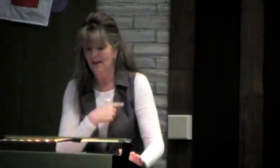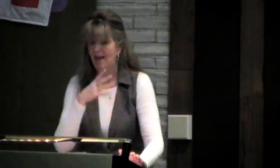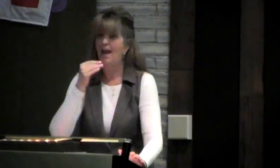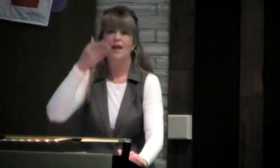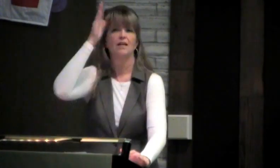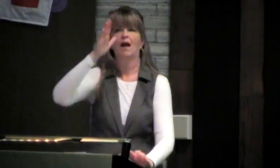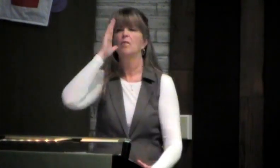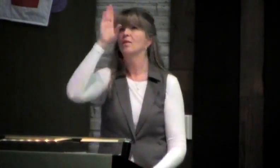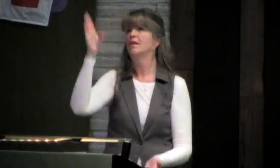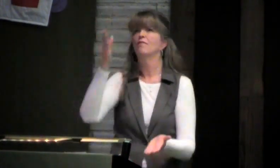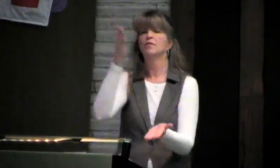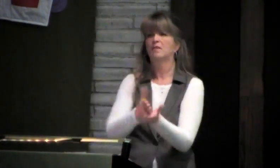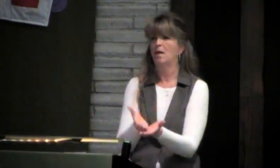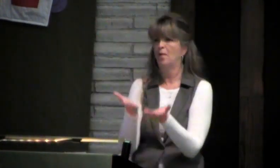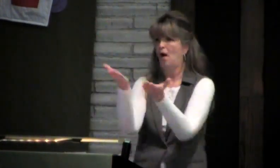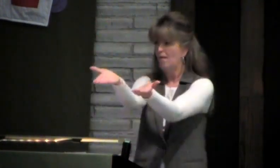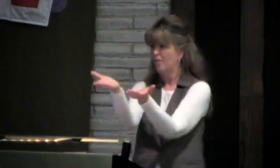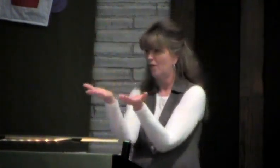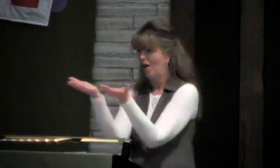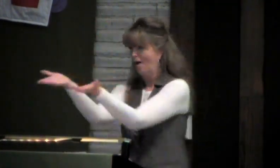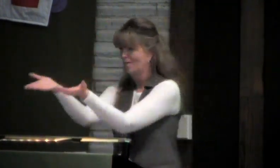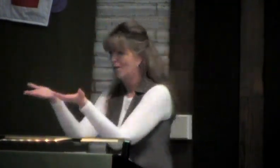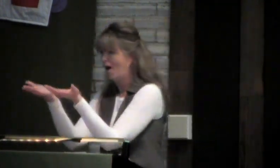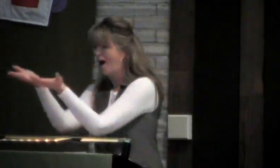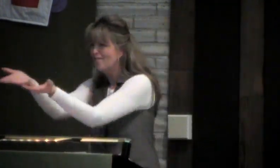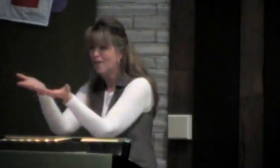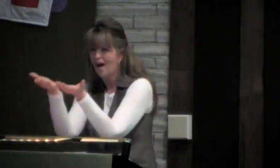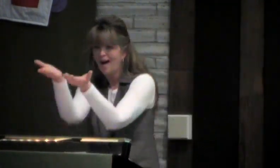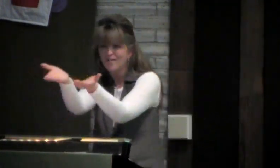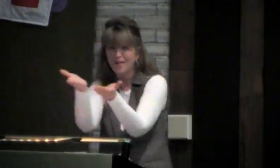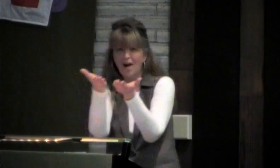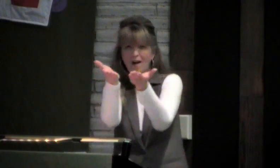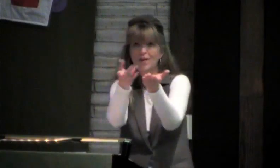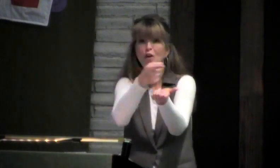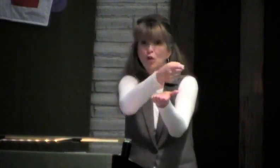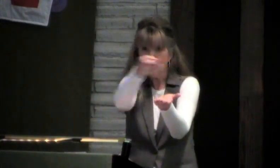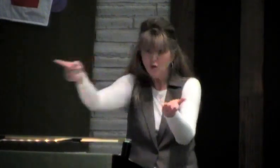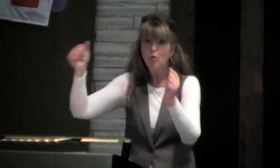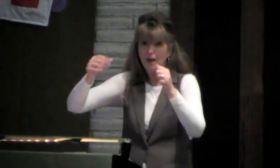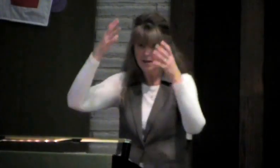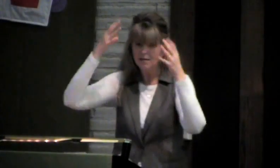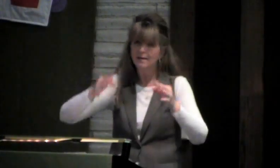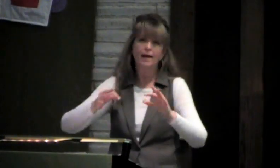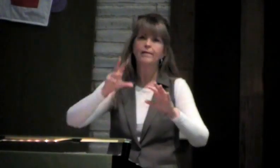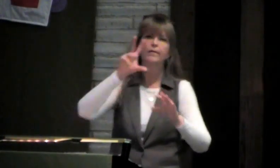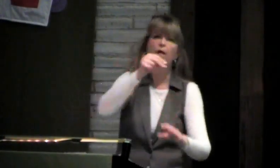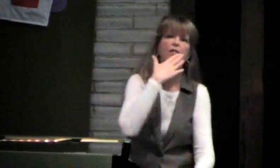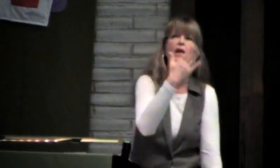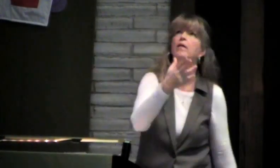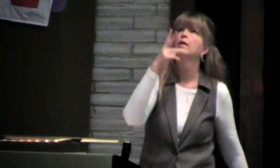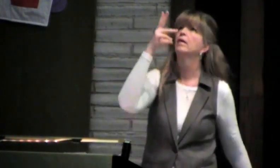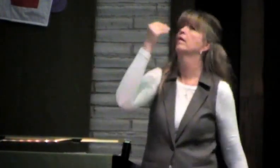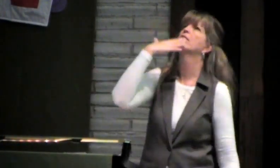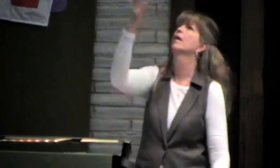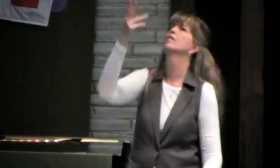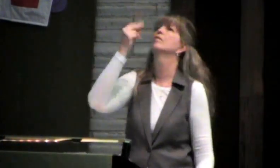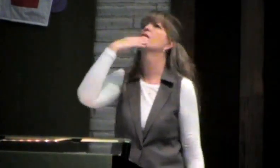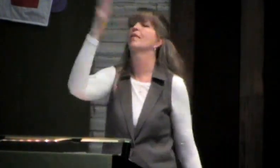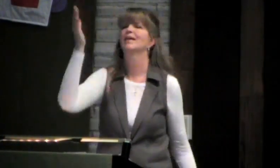has that love to offer us and God will never stop making those offers. You can decide to say no